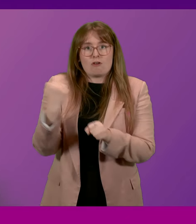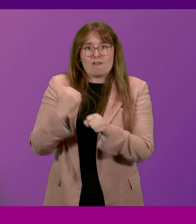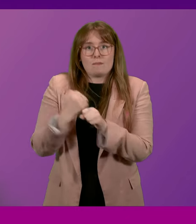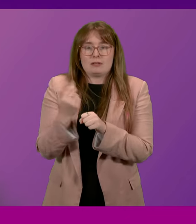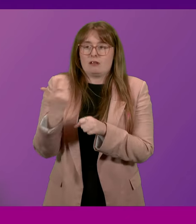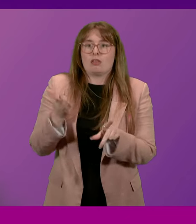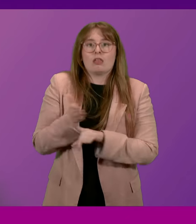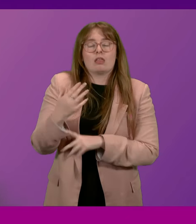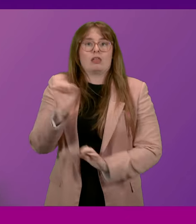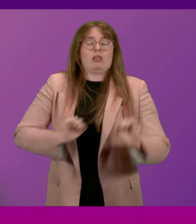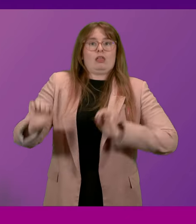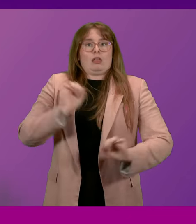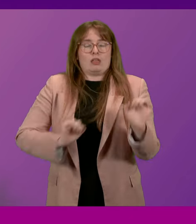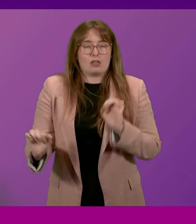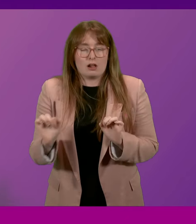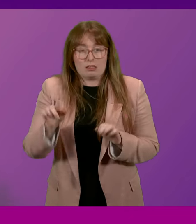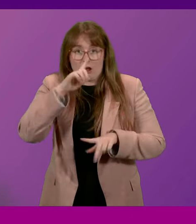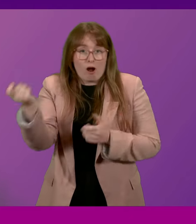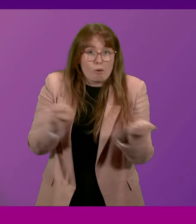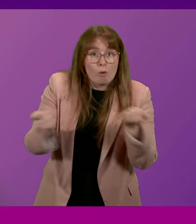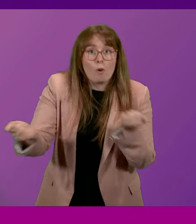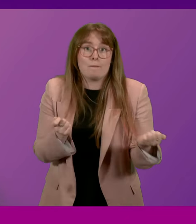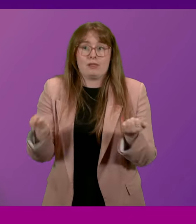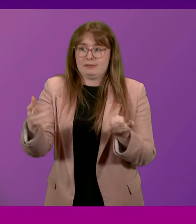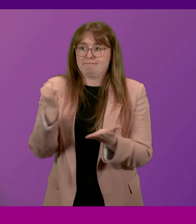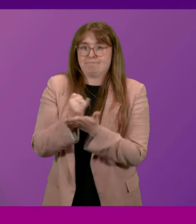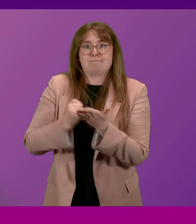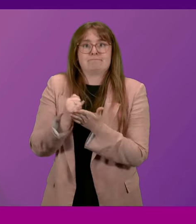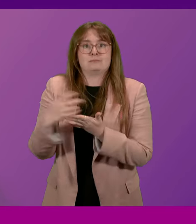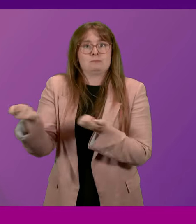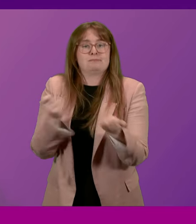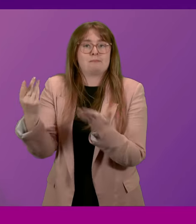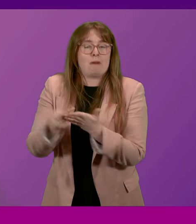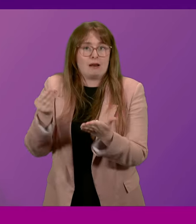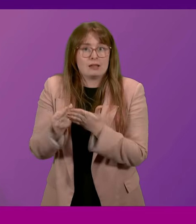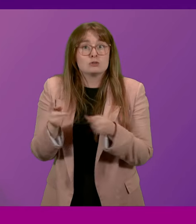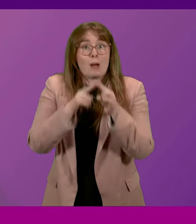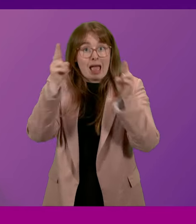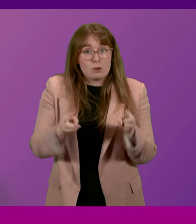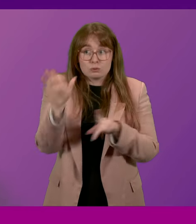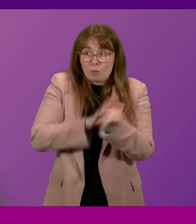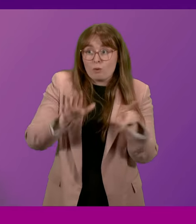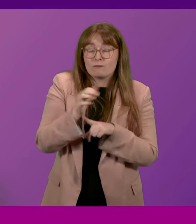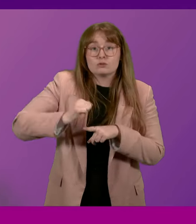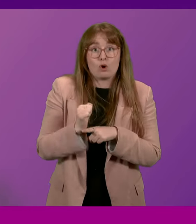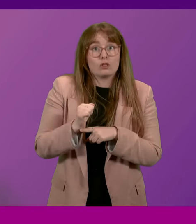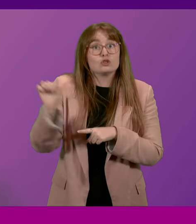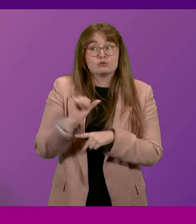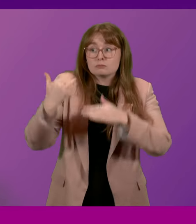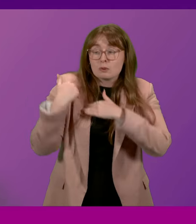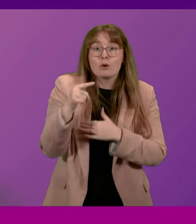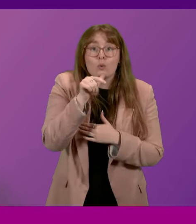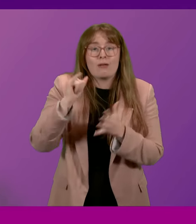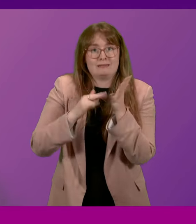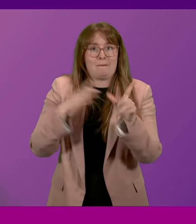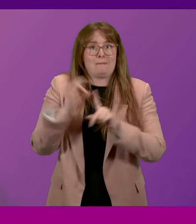way, is incompetent in government, and is bad with people's money. Housing in Scotland is completely the responsibility of this